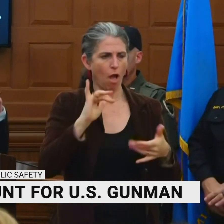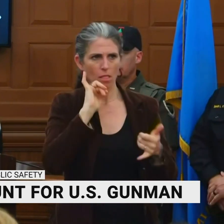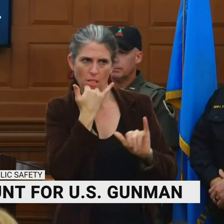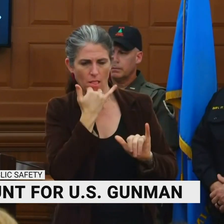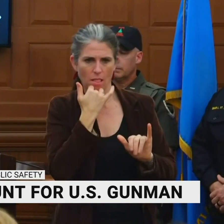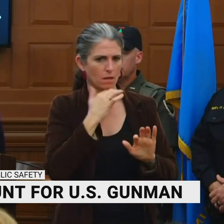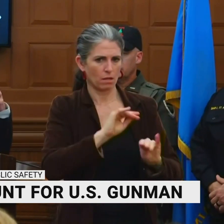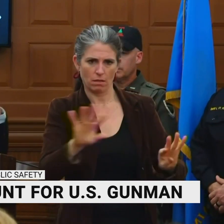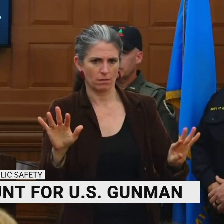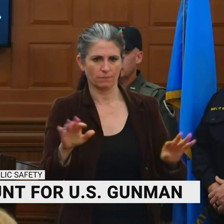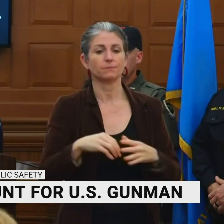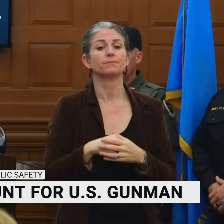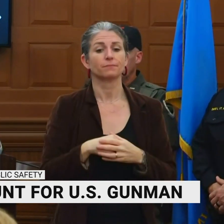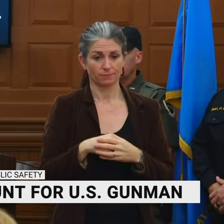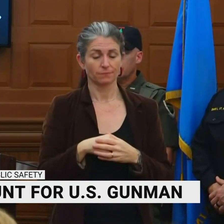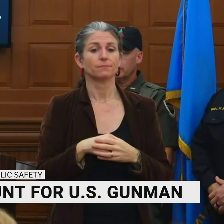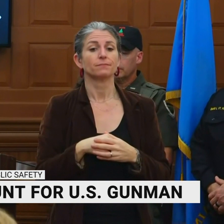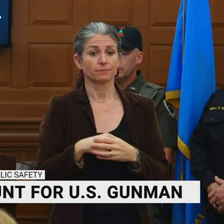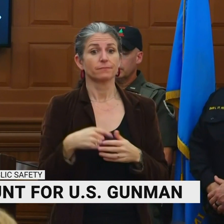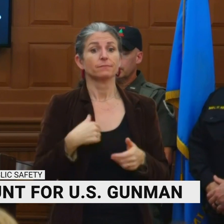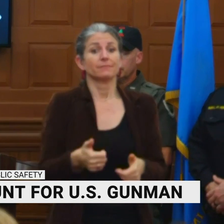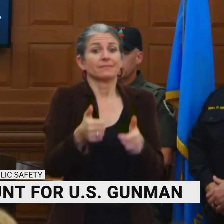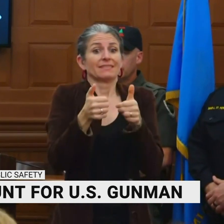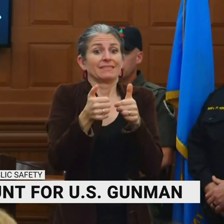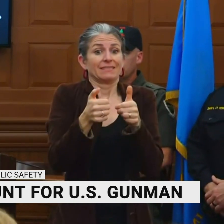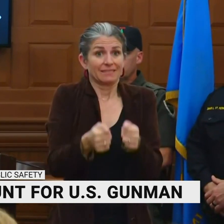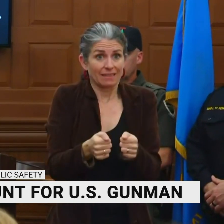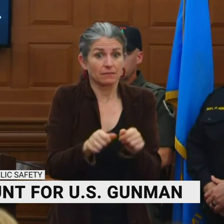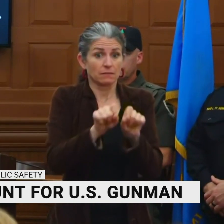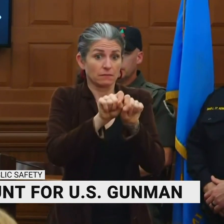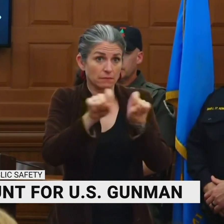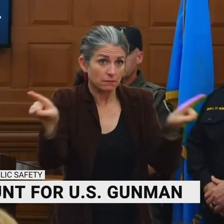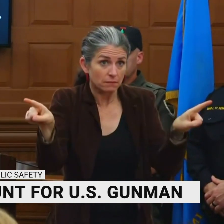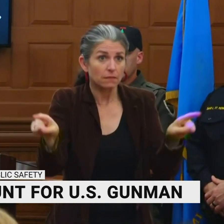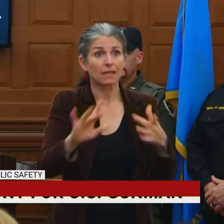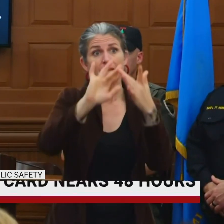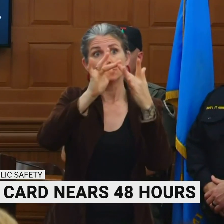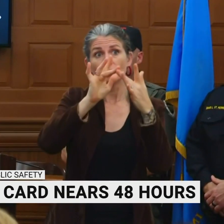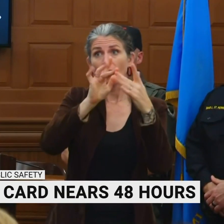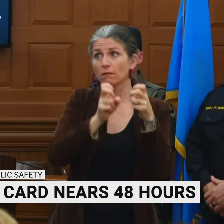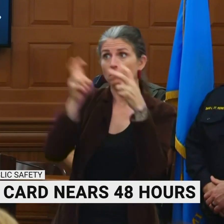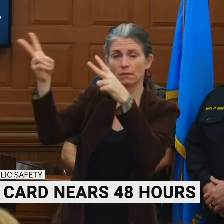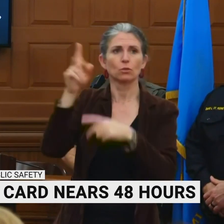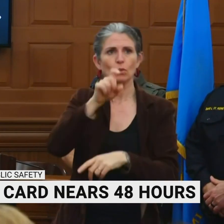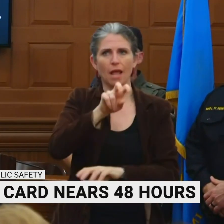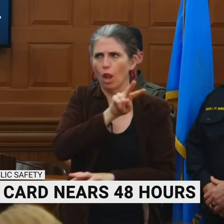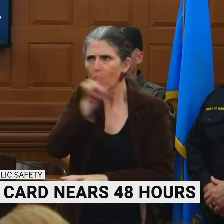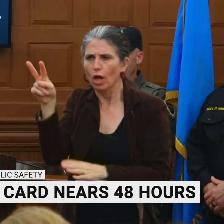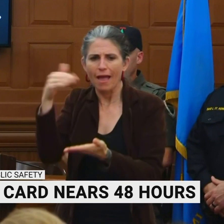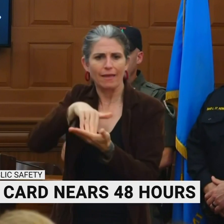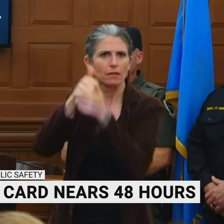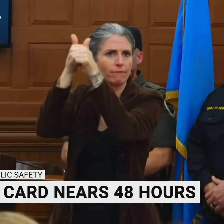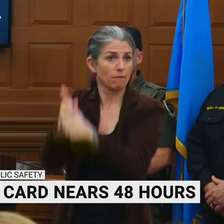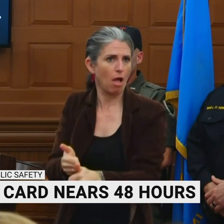phone geofence release to some folks. We've used that a couple times already during the active shooter as a warning and otherwise.